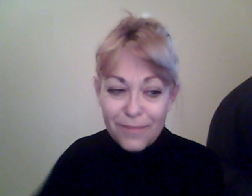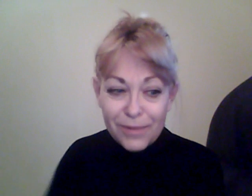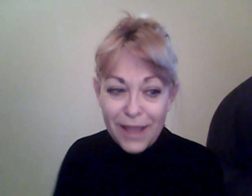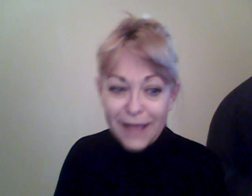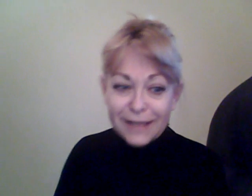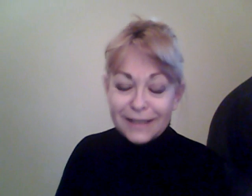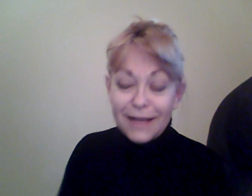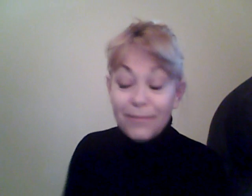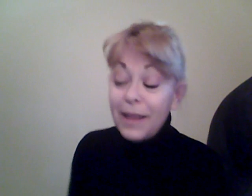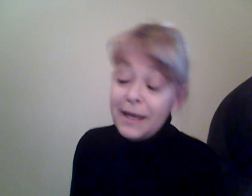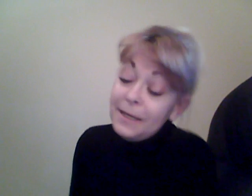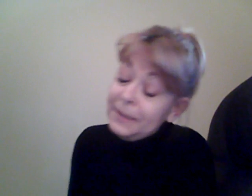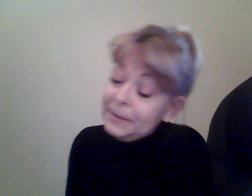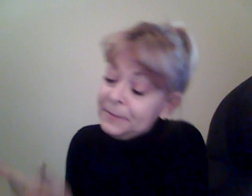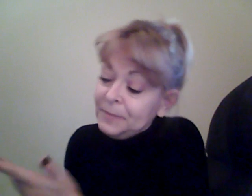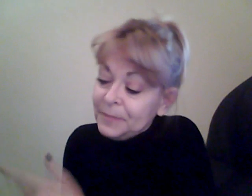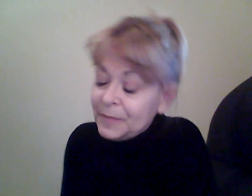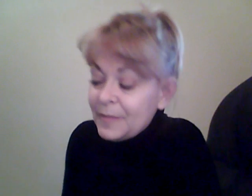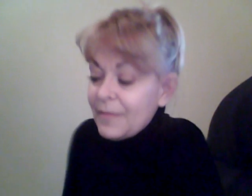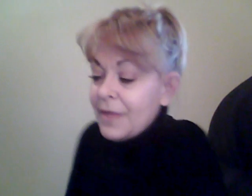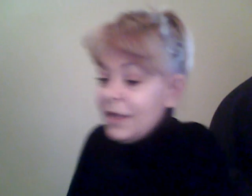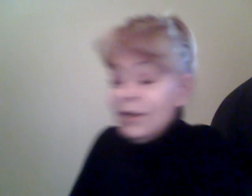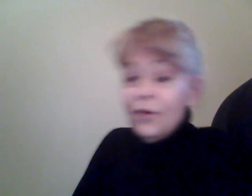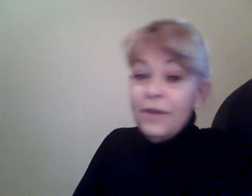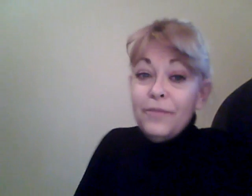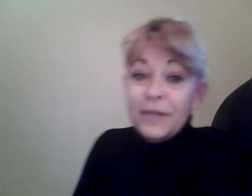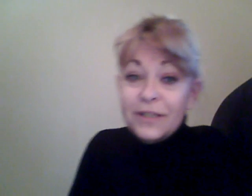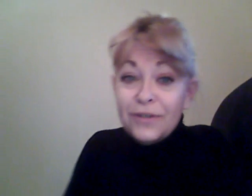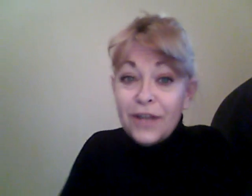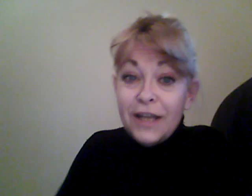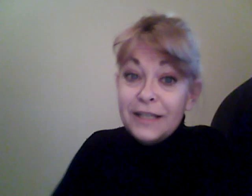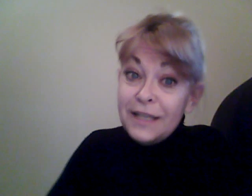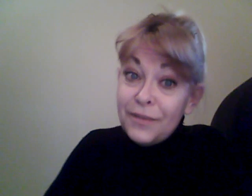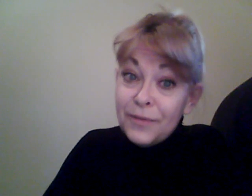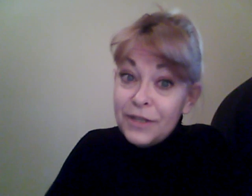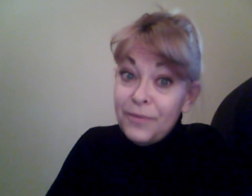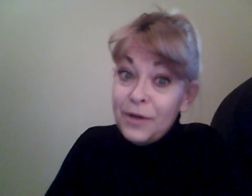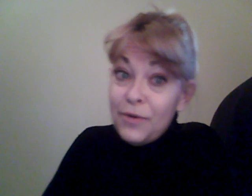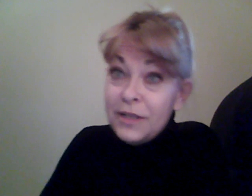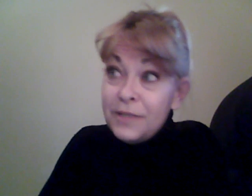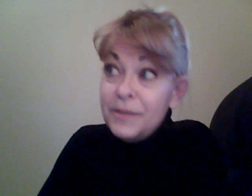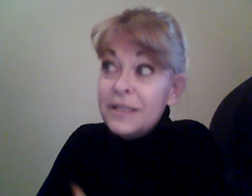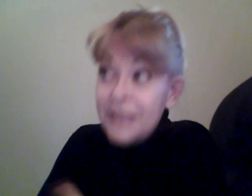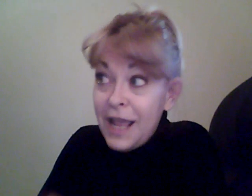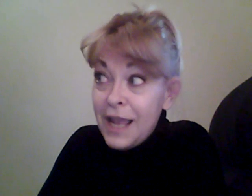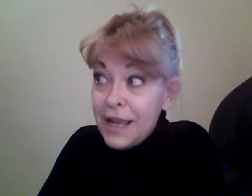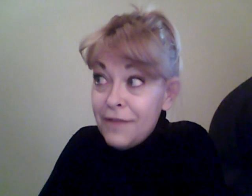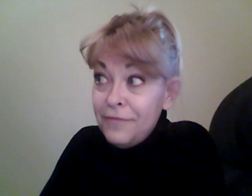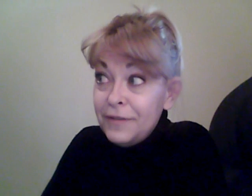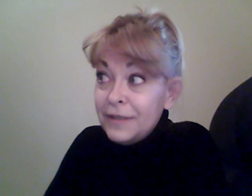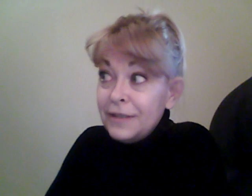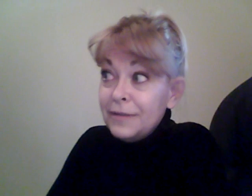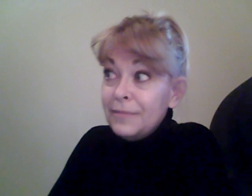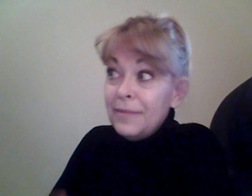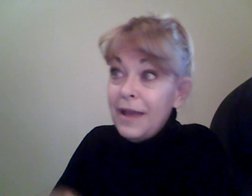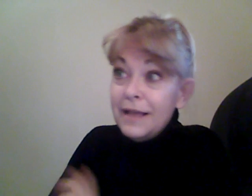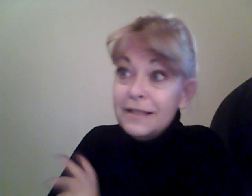the planet. But, you know, everybody's sort of got a death wish. Everybody wants to be saved as